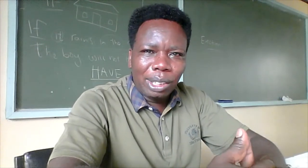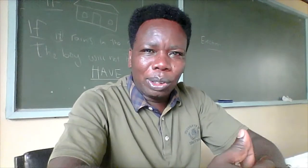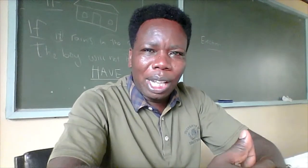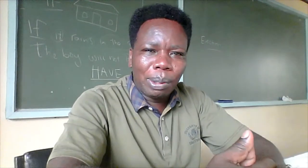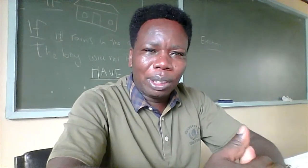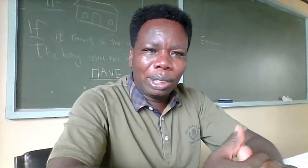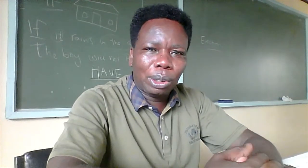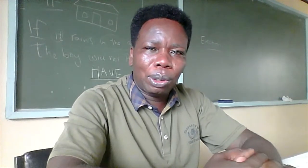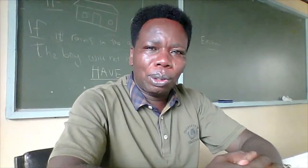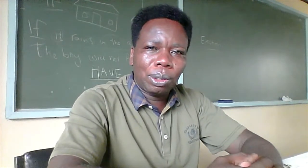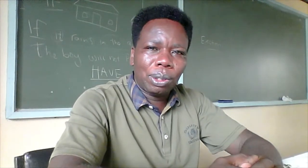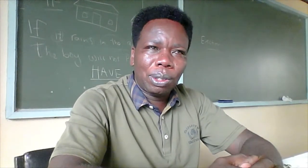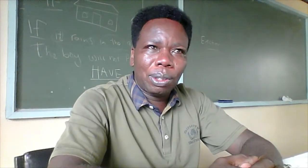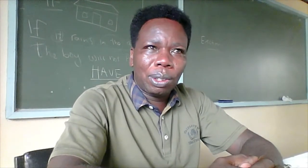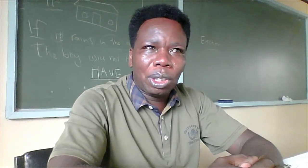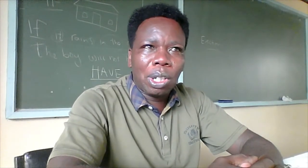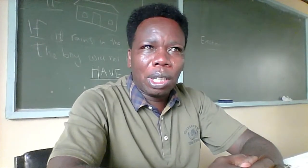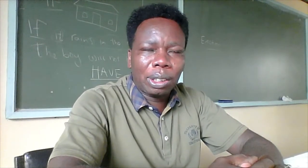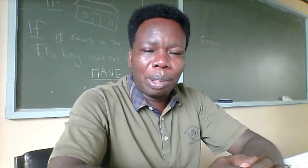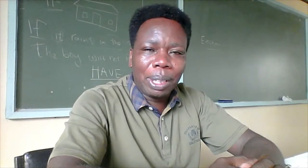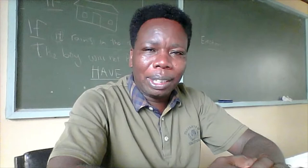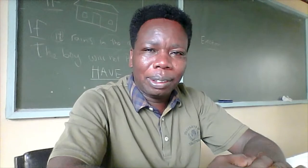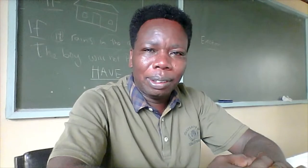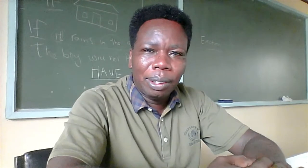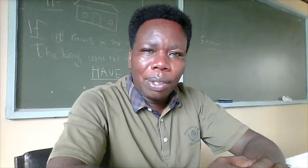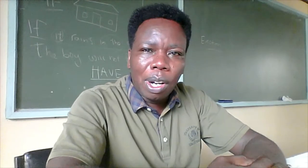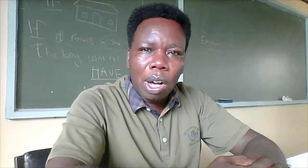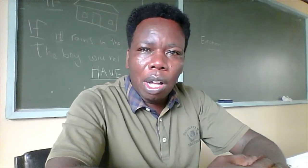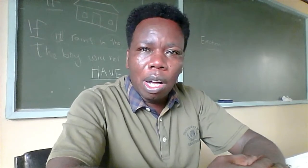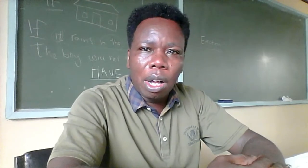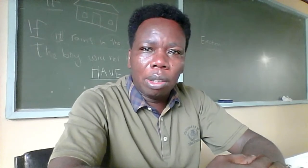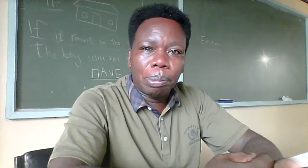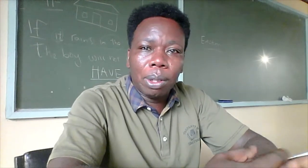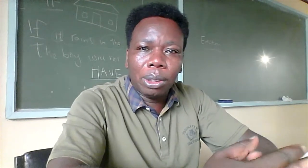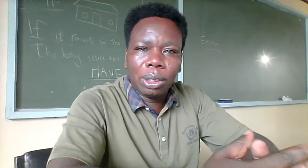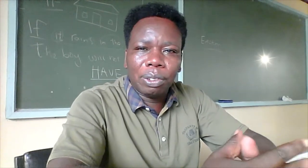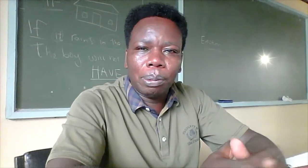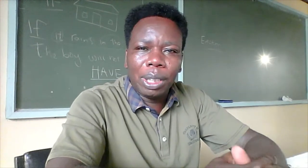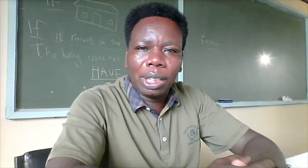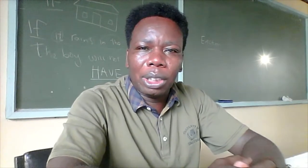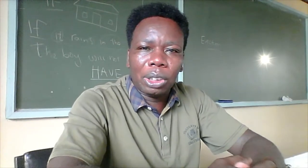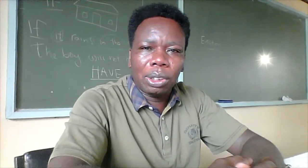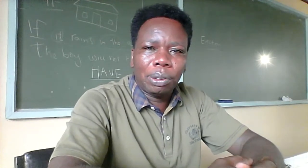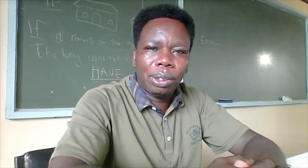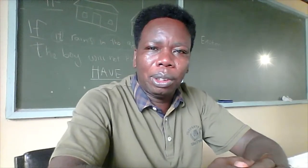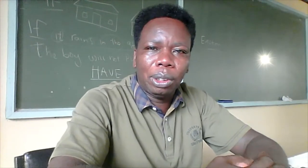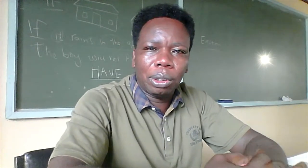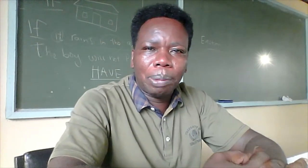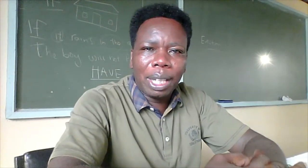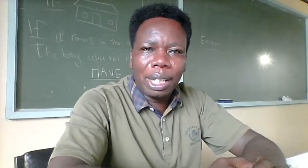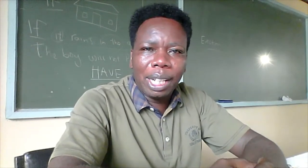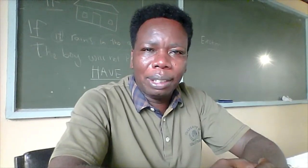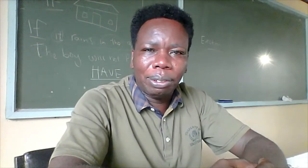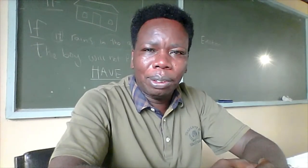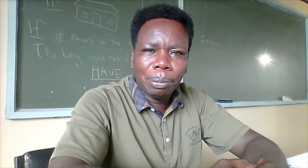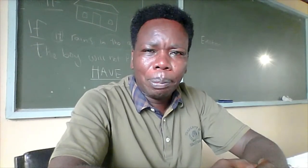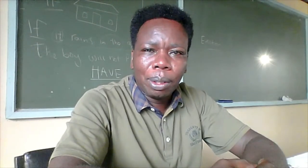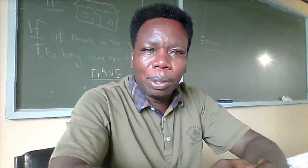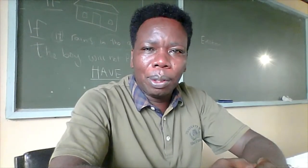today, I want us to talk something on modes of communication used by the deaf. You know,